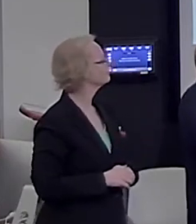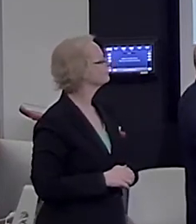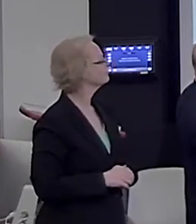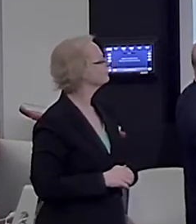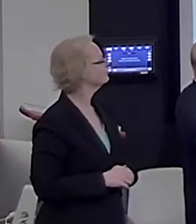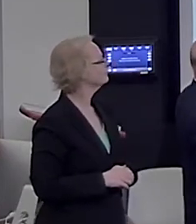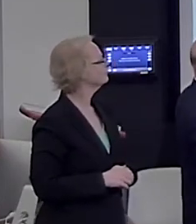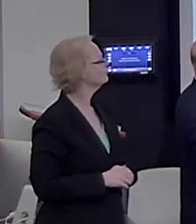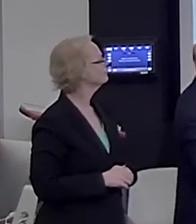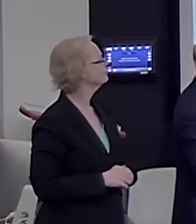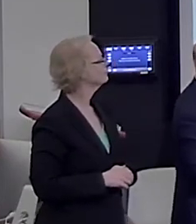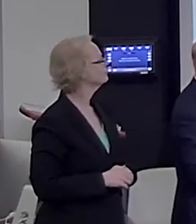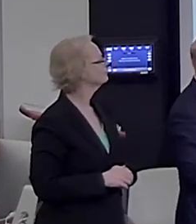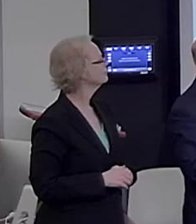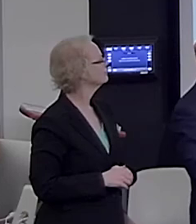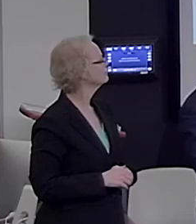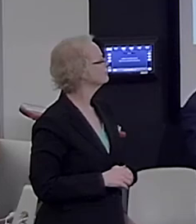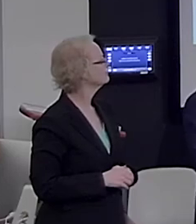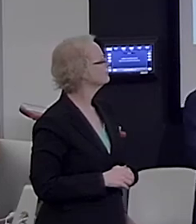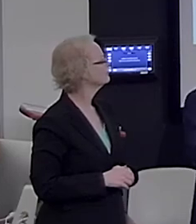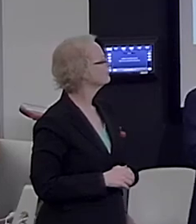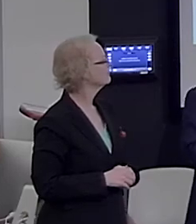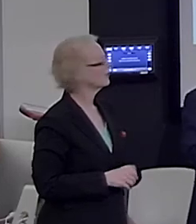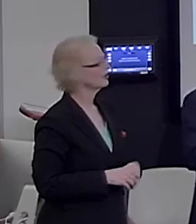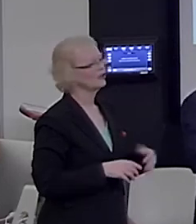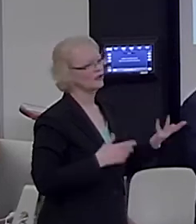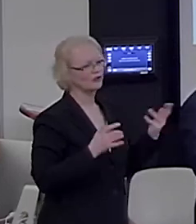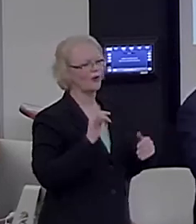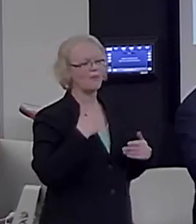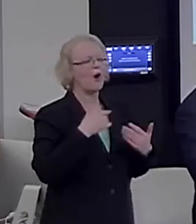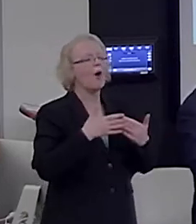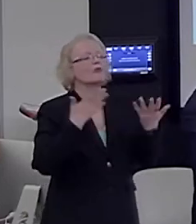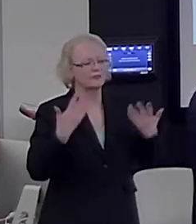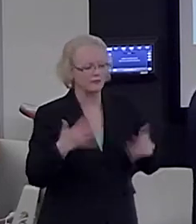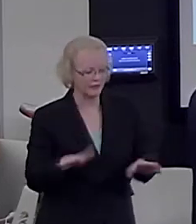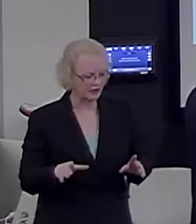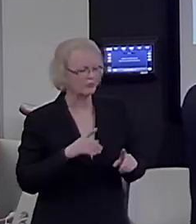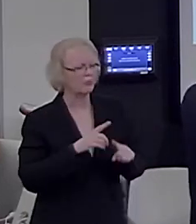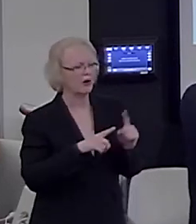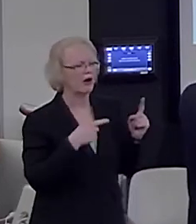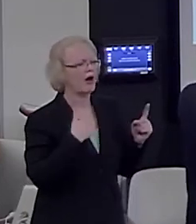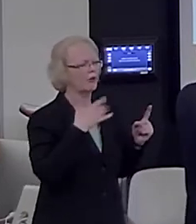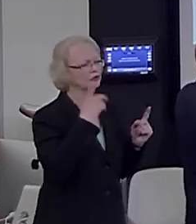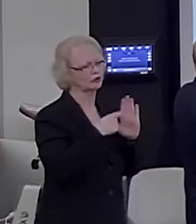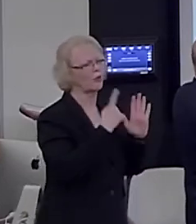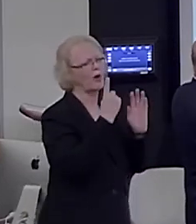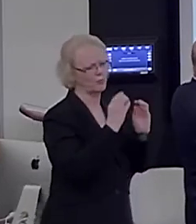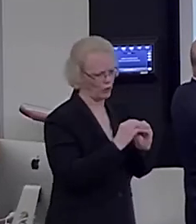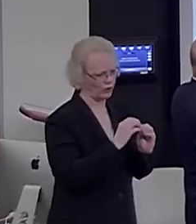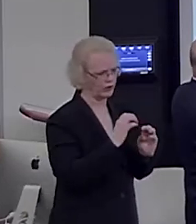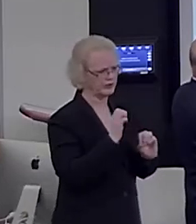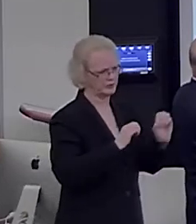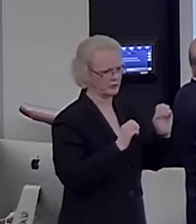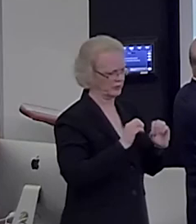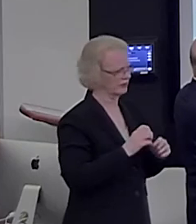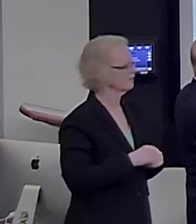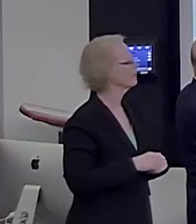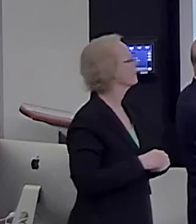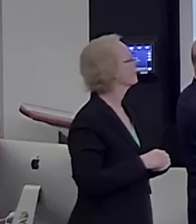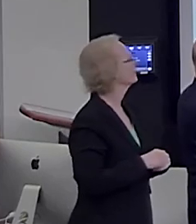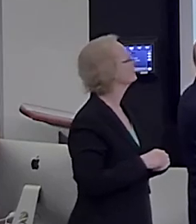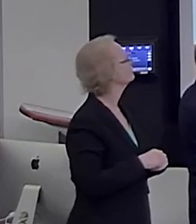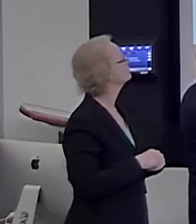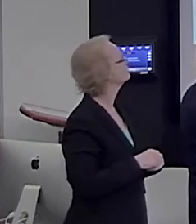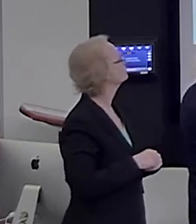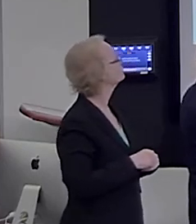So, this is an intermediate conclusion. I'm almost finished. I want to show you one more experiment. But first, very clearly, mathematics